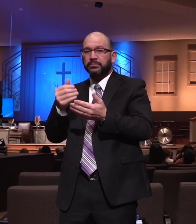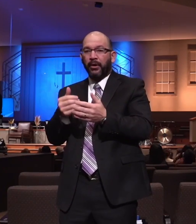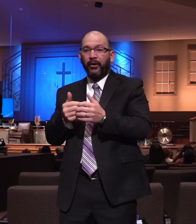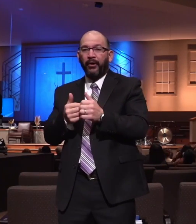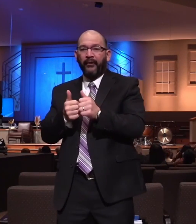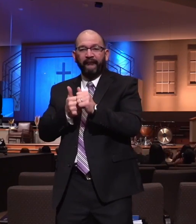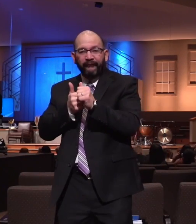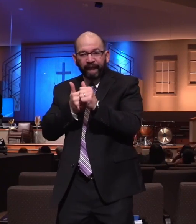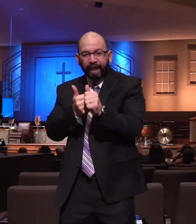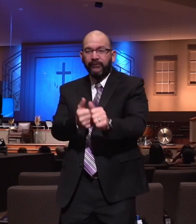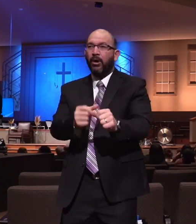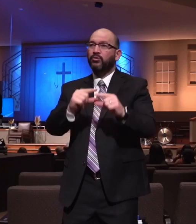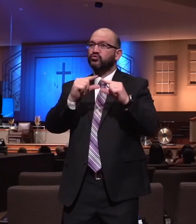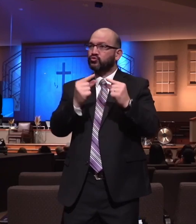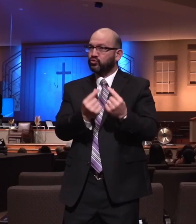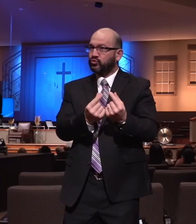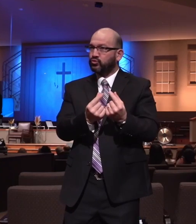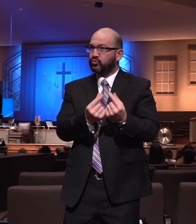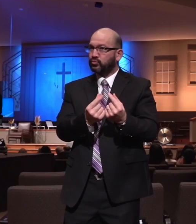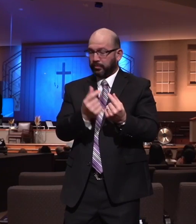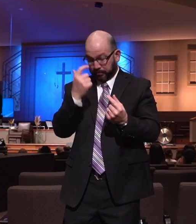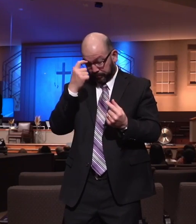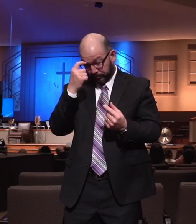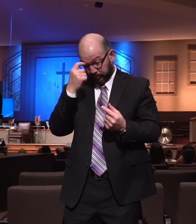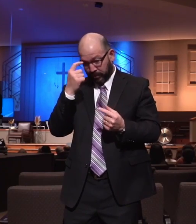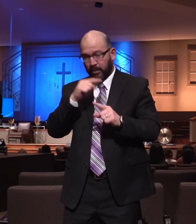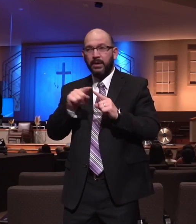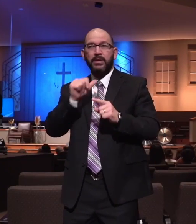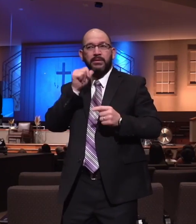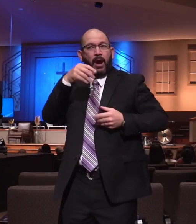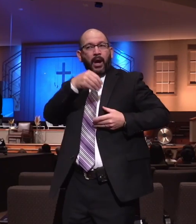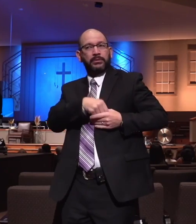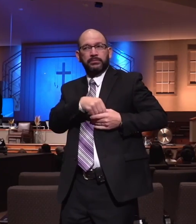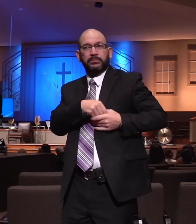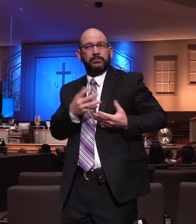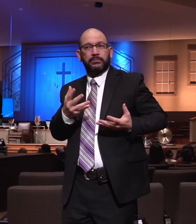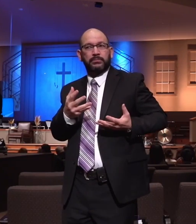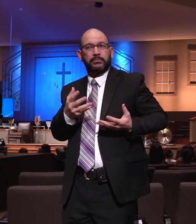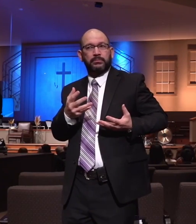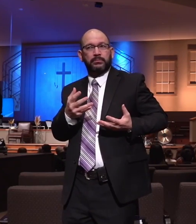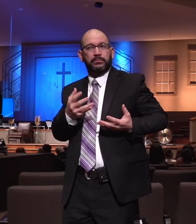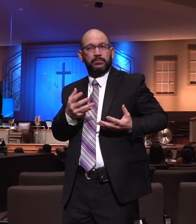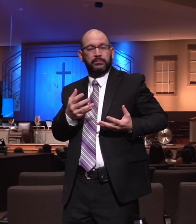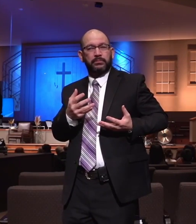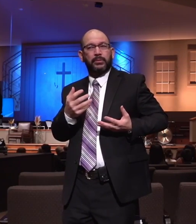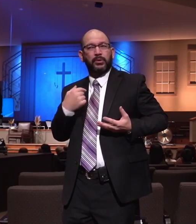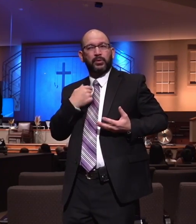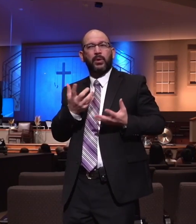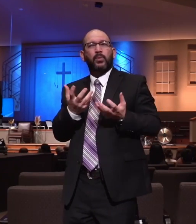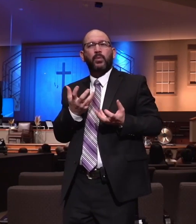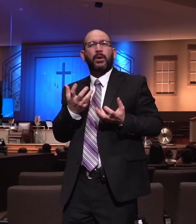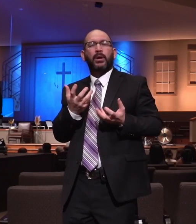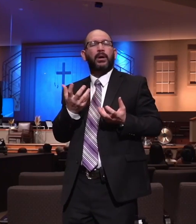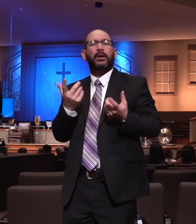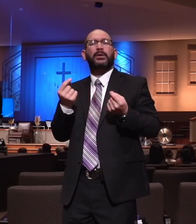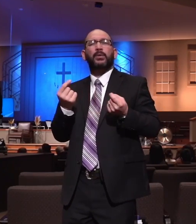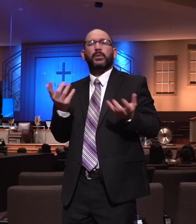And later on in their life, if it was only conformity, they'll resent that. What we are truly more importantly involved in